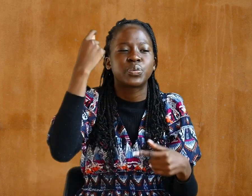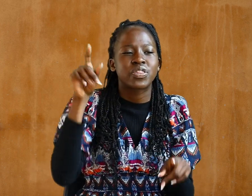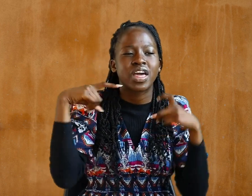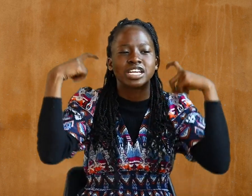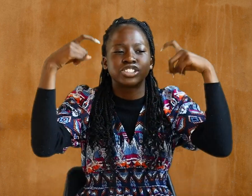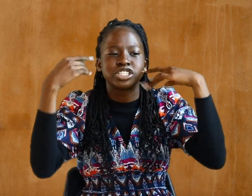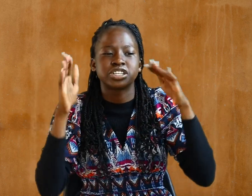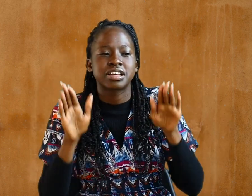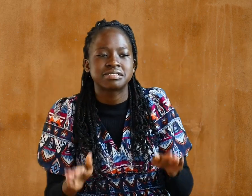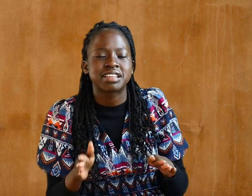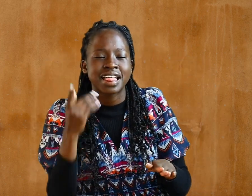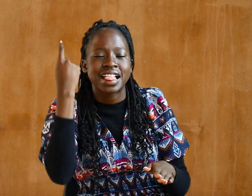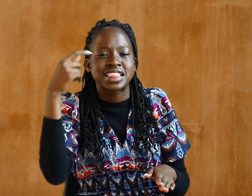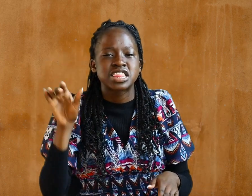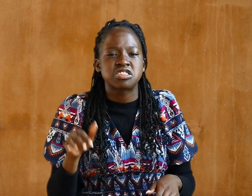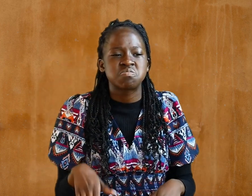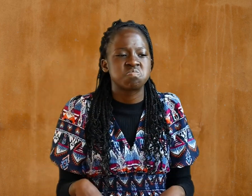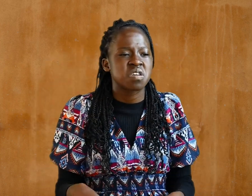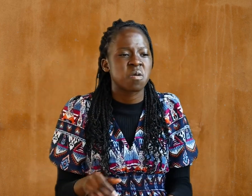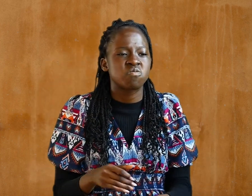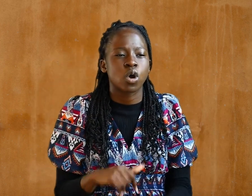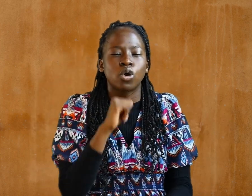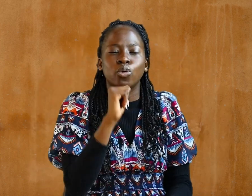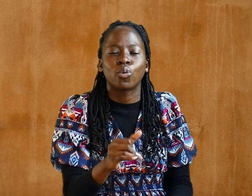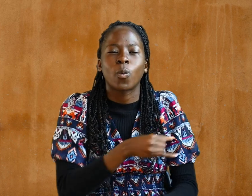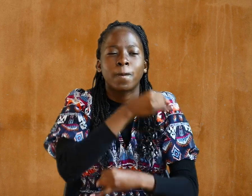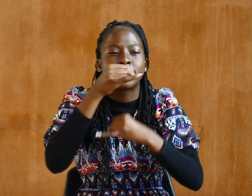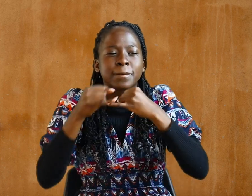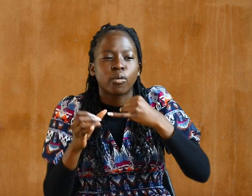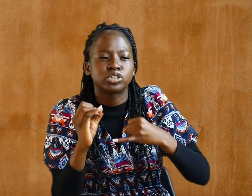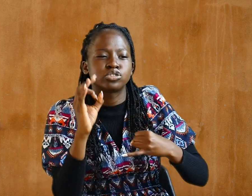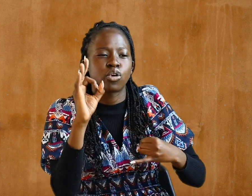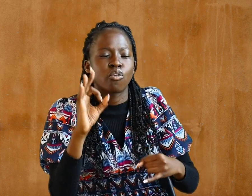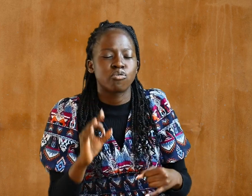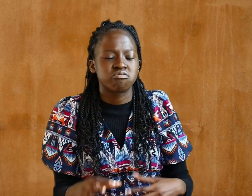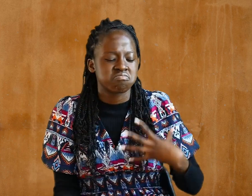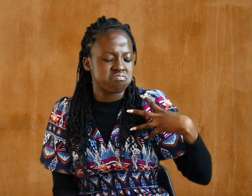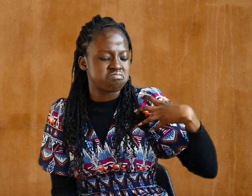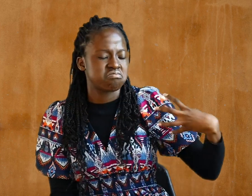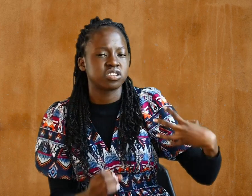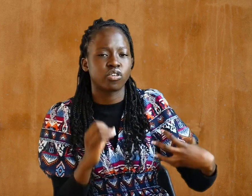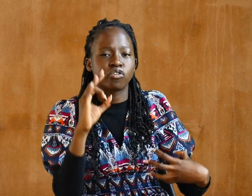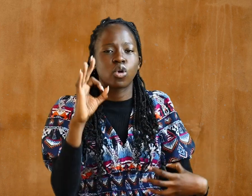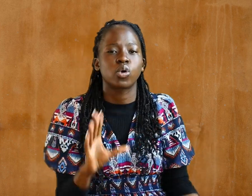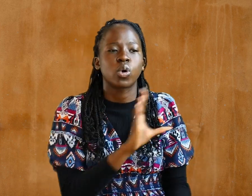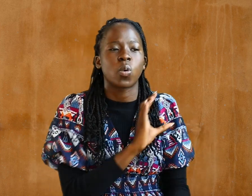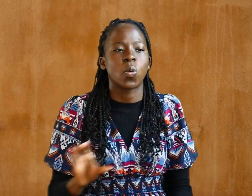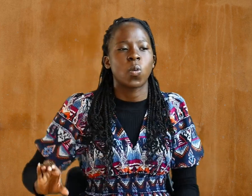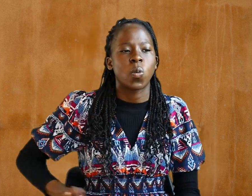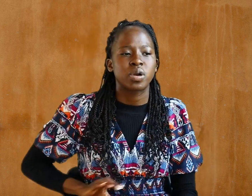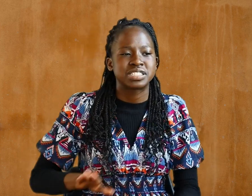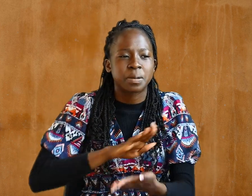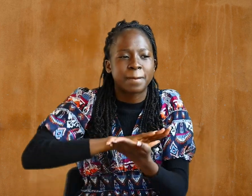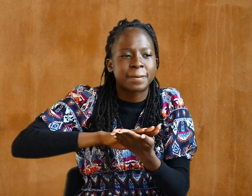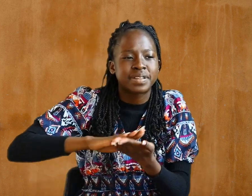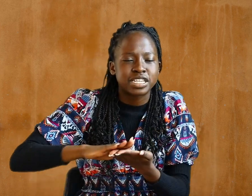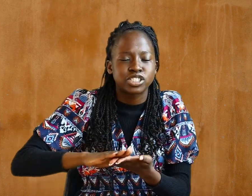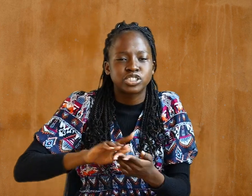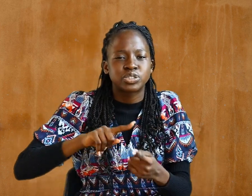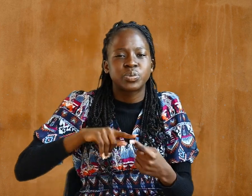Gentiles the boundless riches of Christ, and to make plain to everyone the administration of